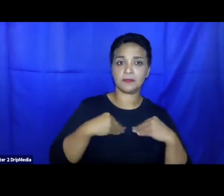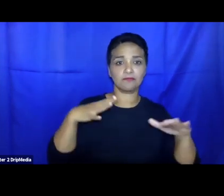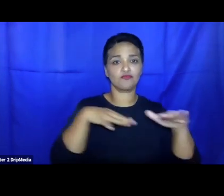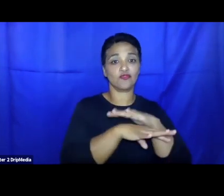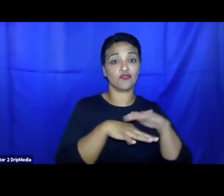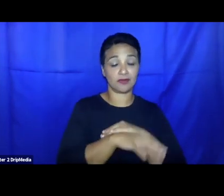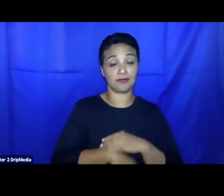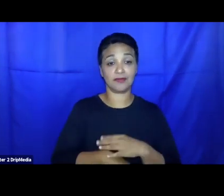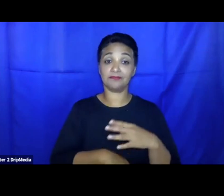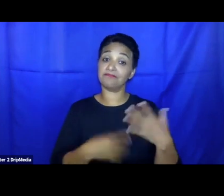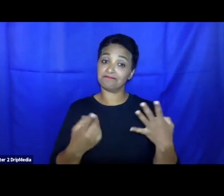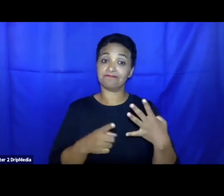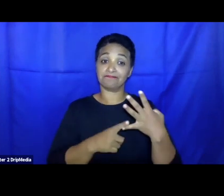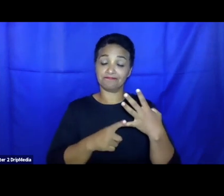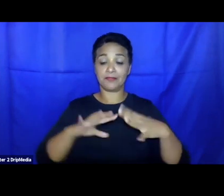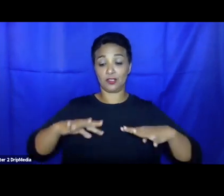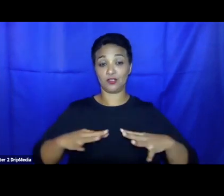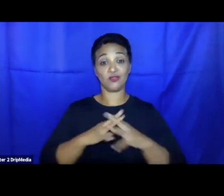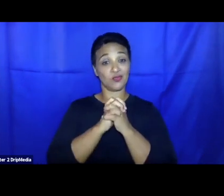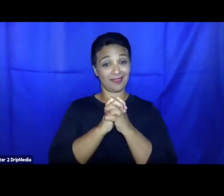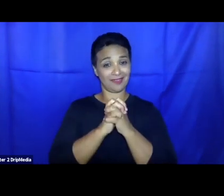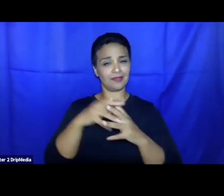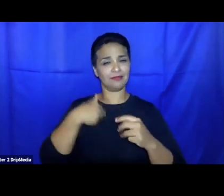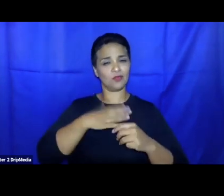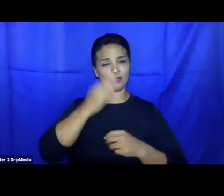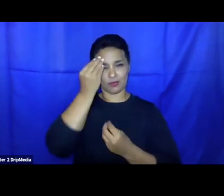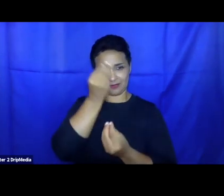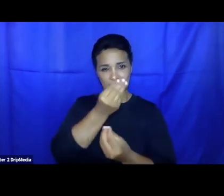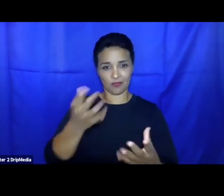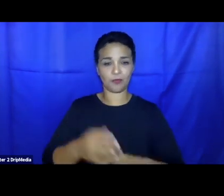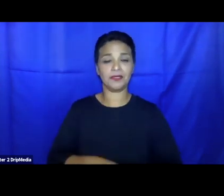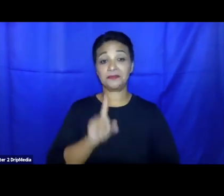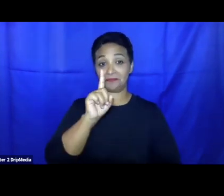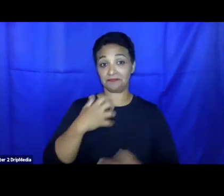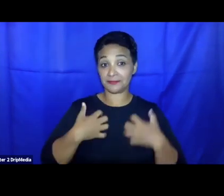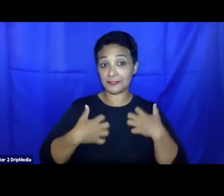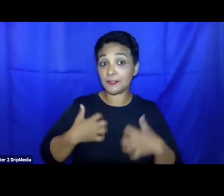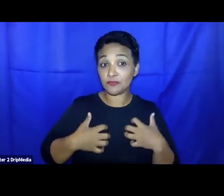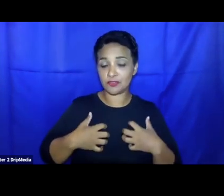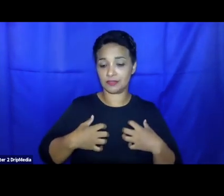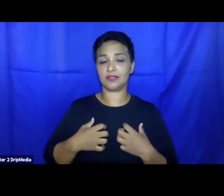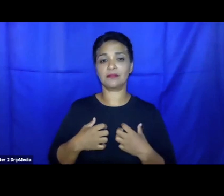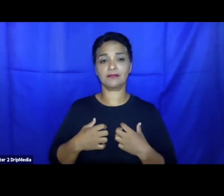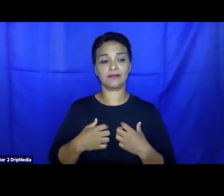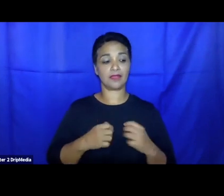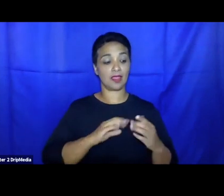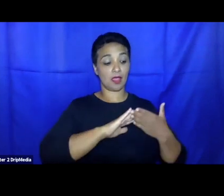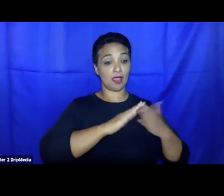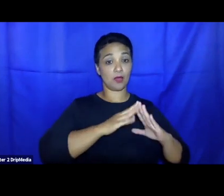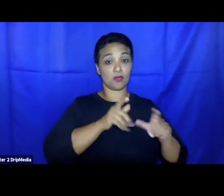I would make the point that there's an interesting solidarity that can be created between private citizens and refugees, and it's